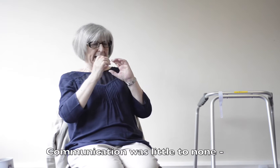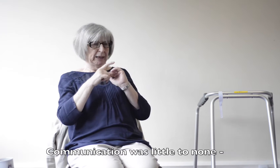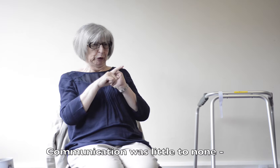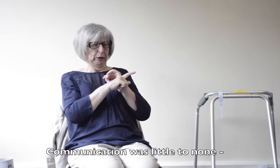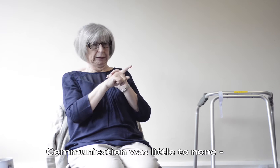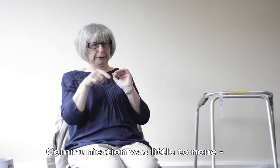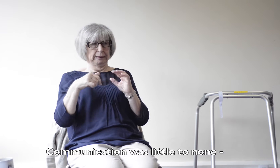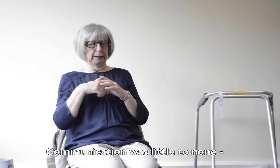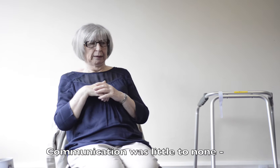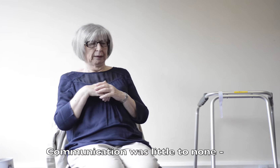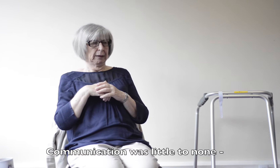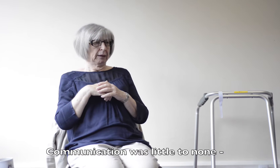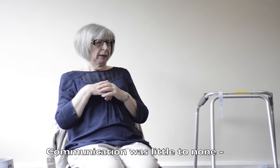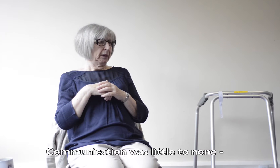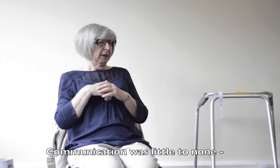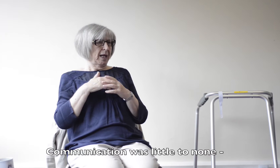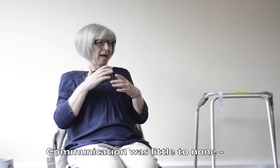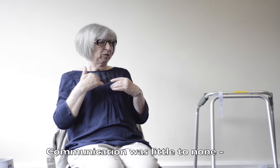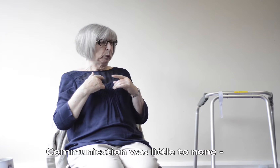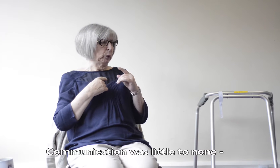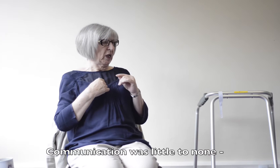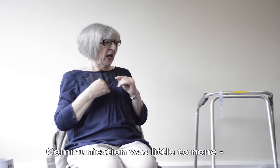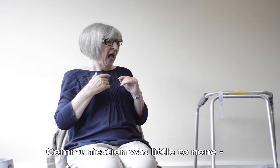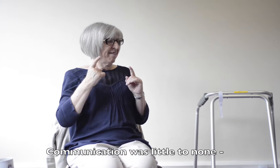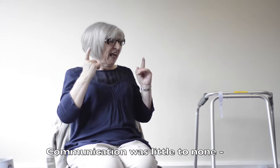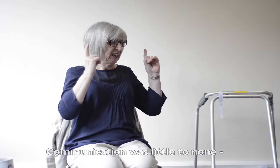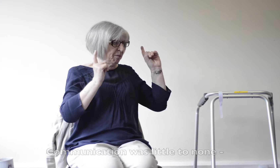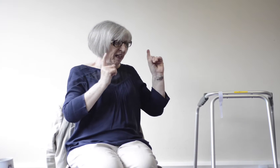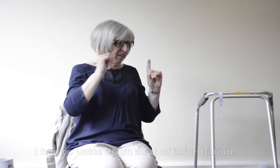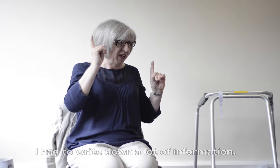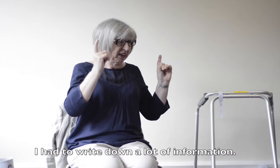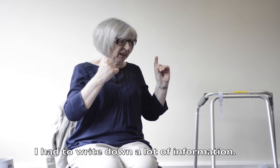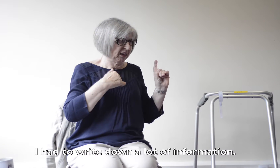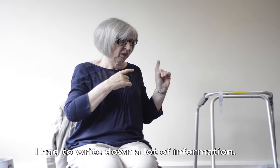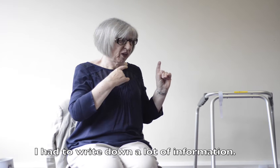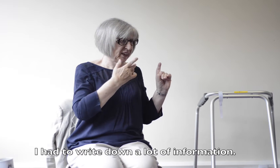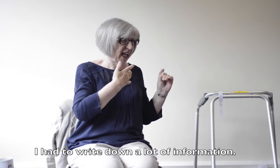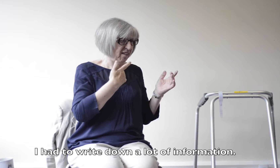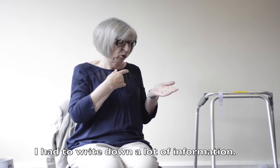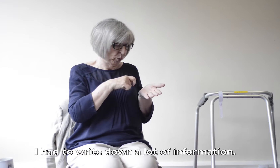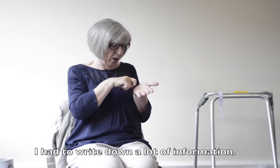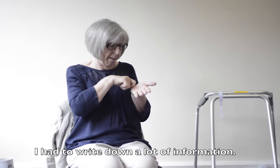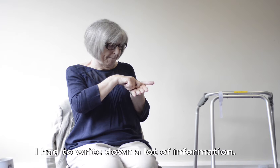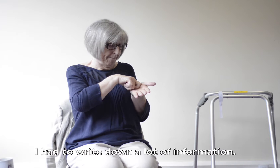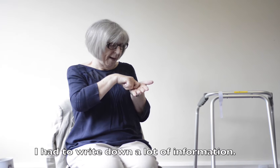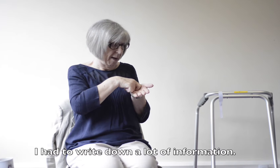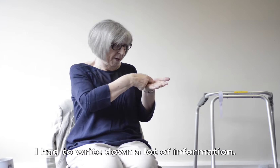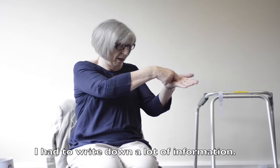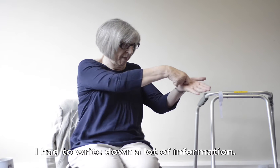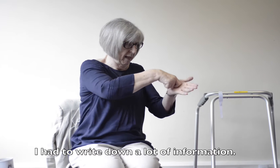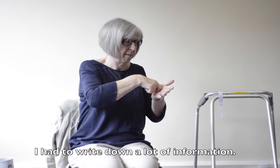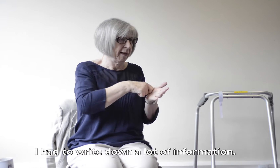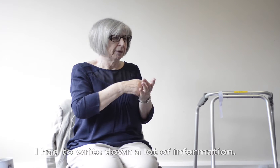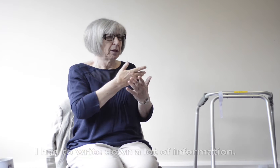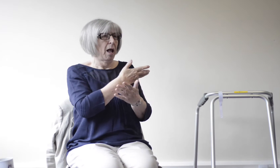Communication was little to none. I had to write down a lot of information.